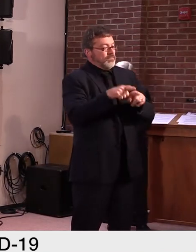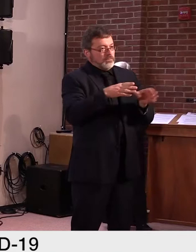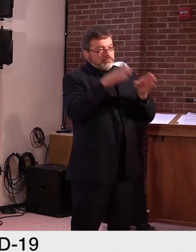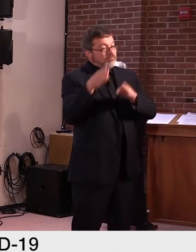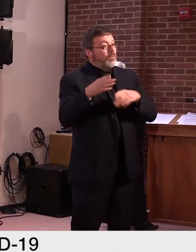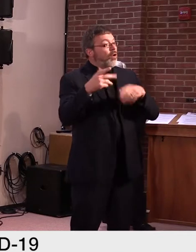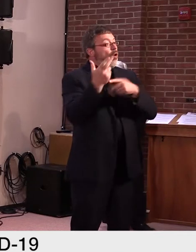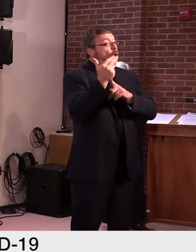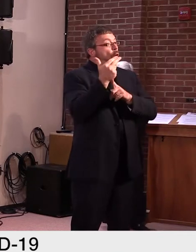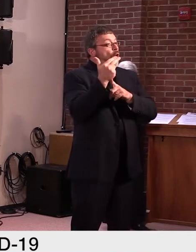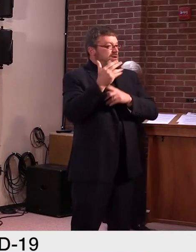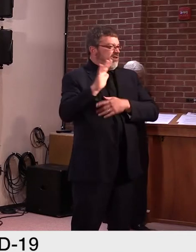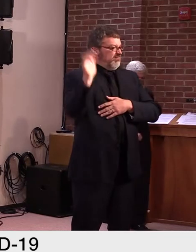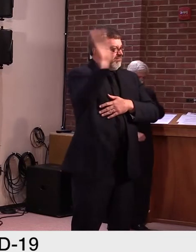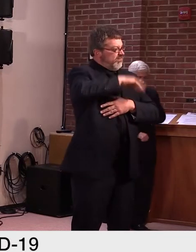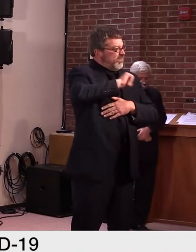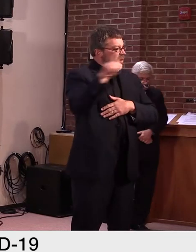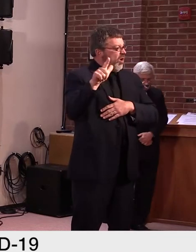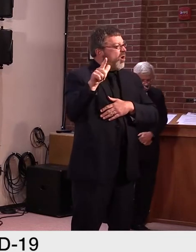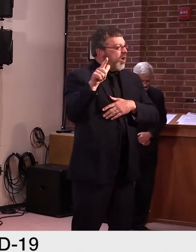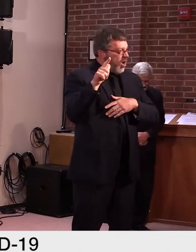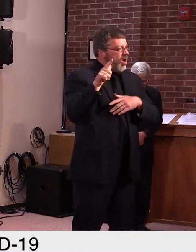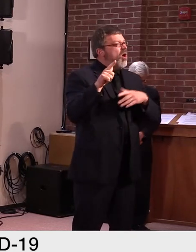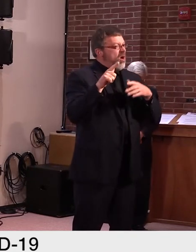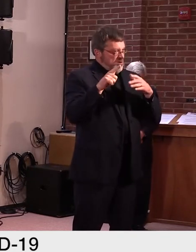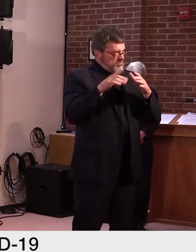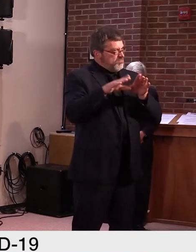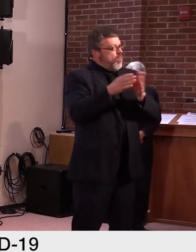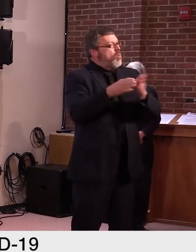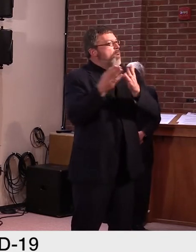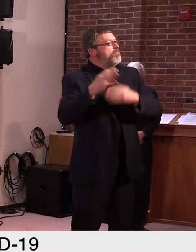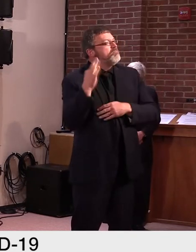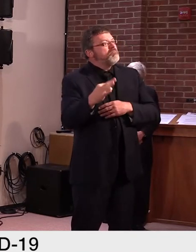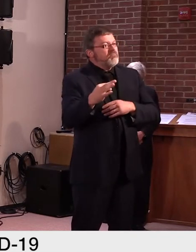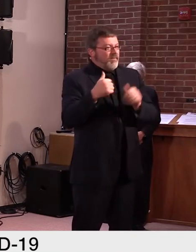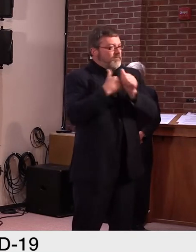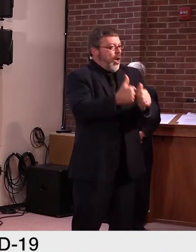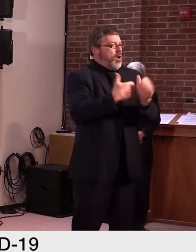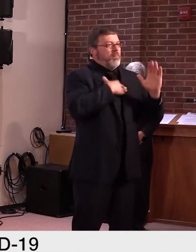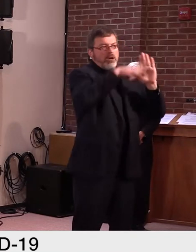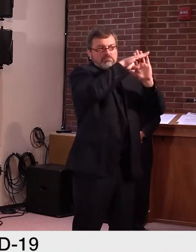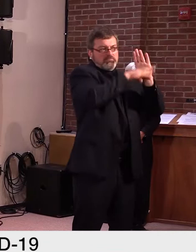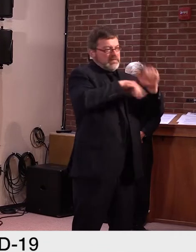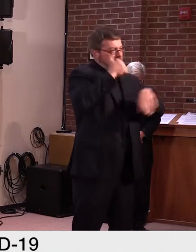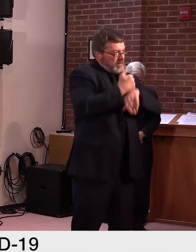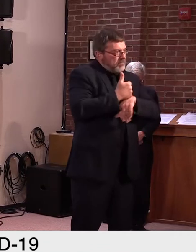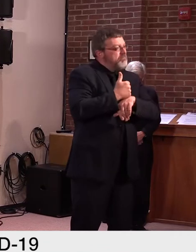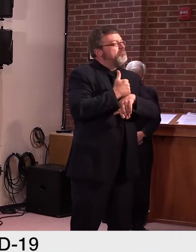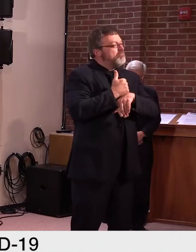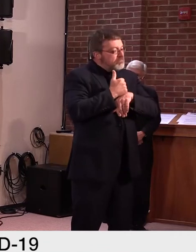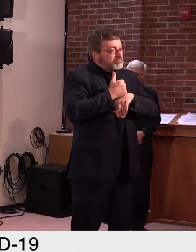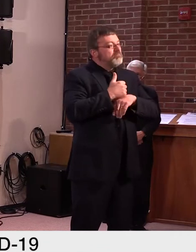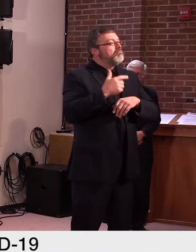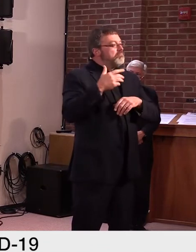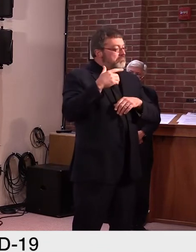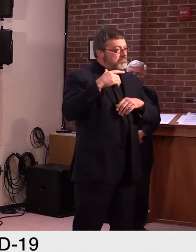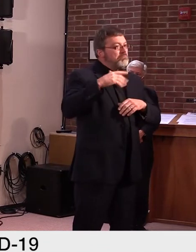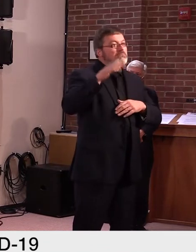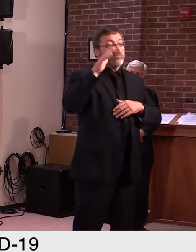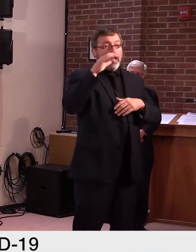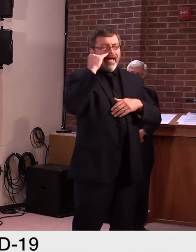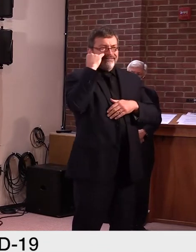requirements. The mask, physical distancing, and our travel and quarantine requirements are still in place,